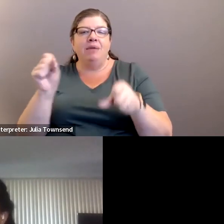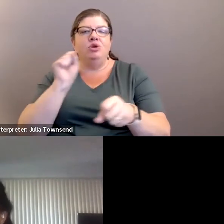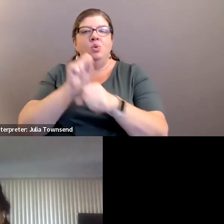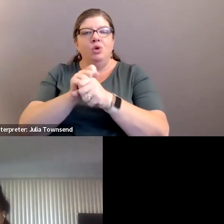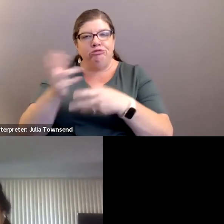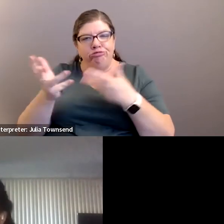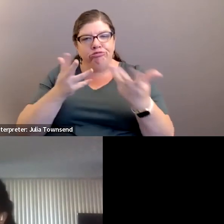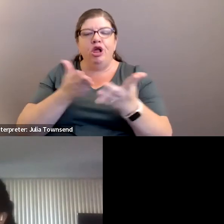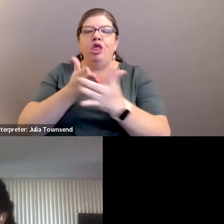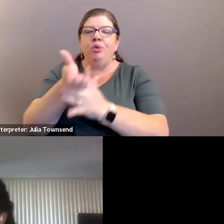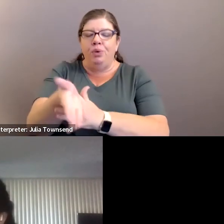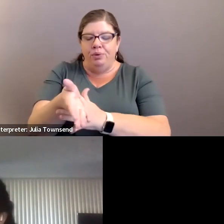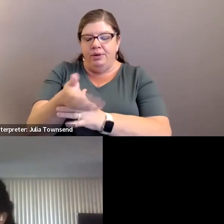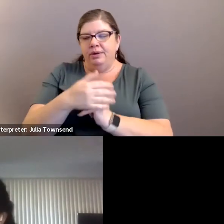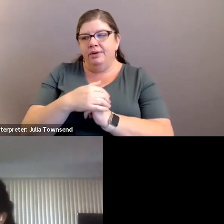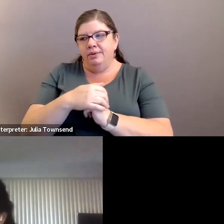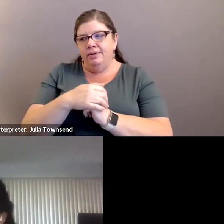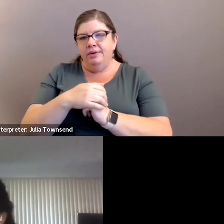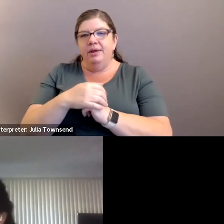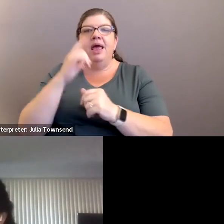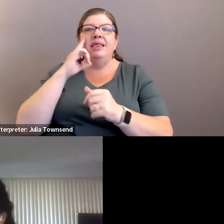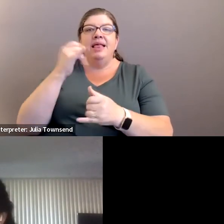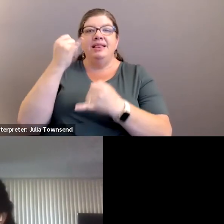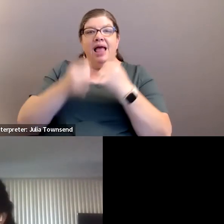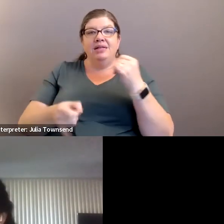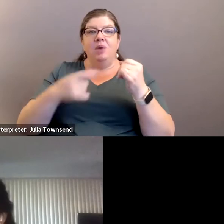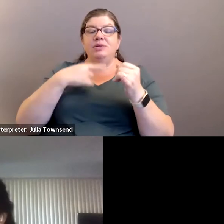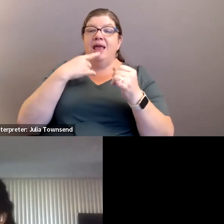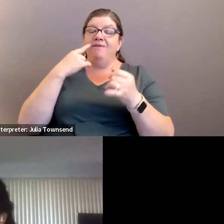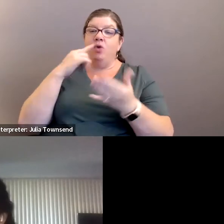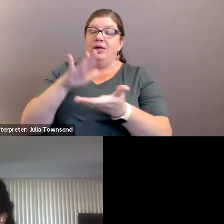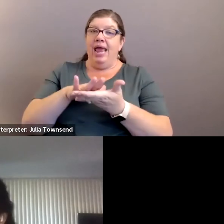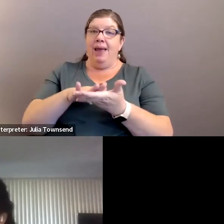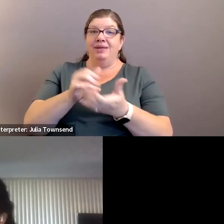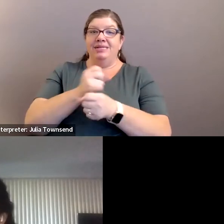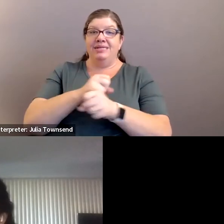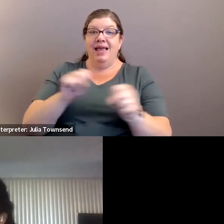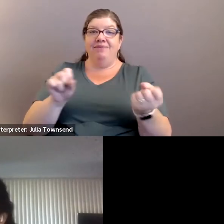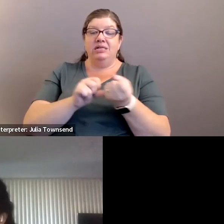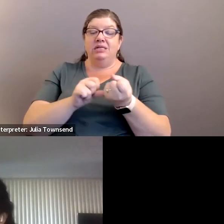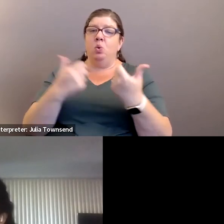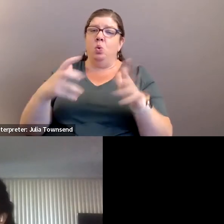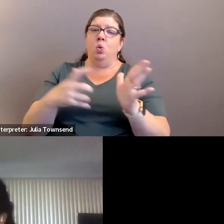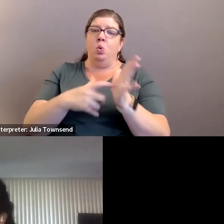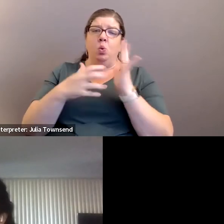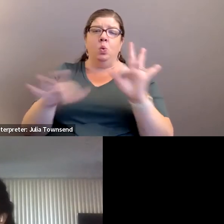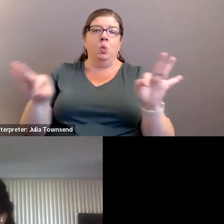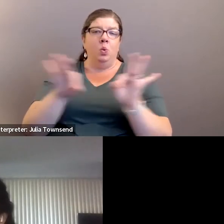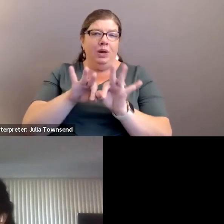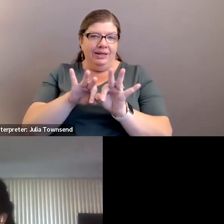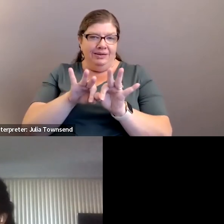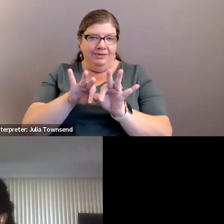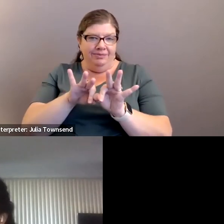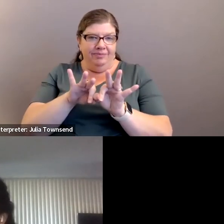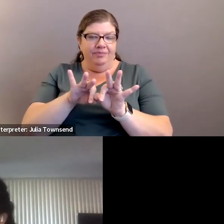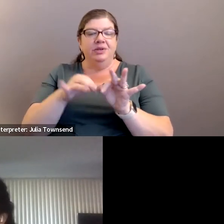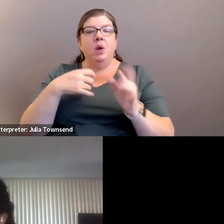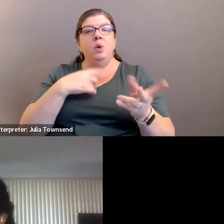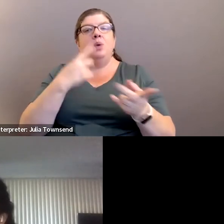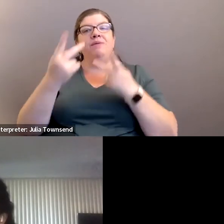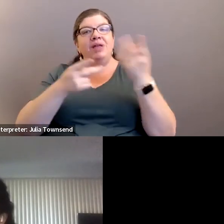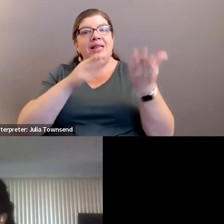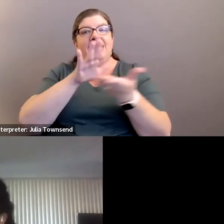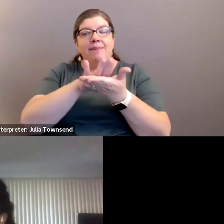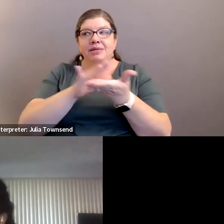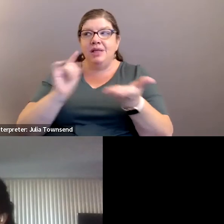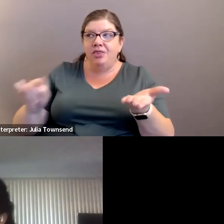and get through that and then i lastly i would just say for our campus safety assistants how critical they are and as we were visiting the campus